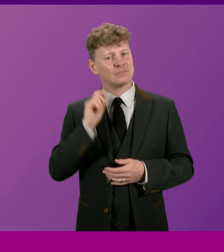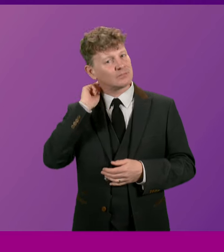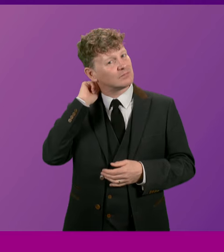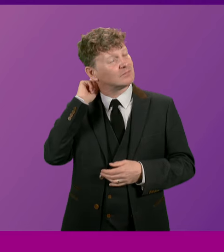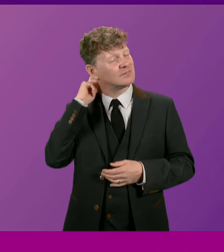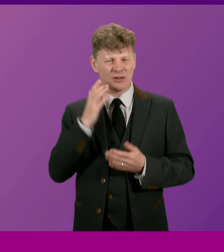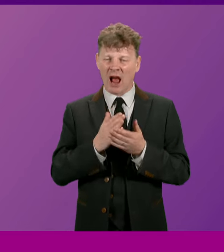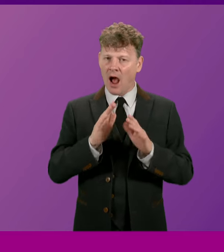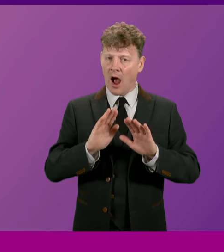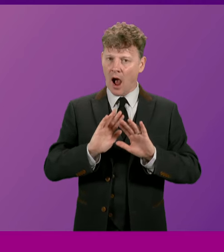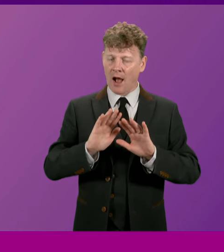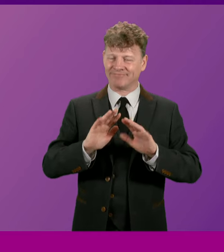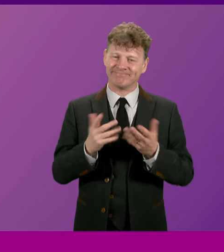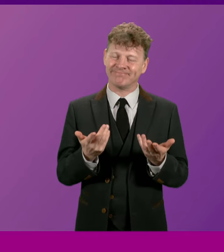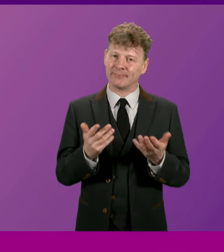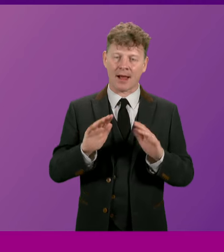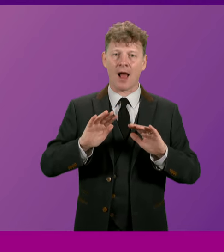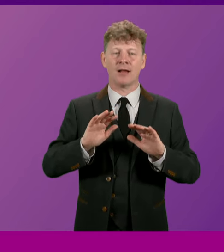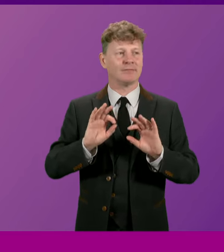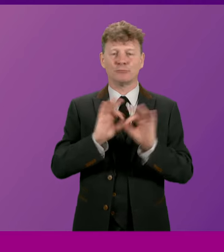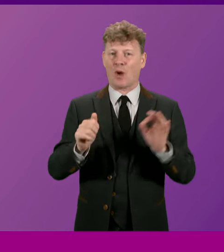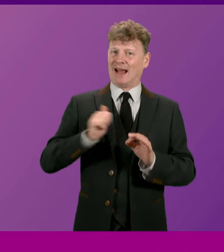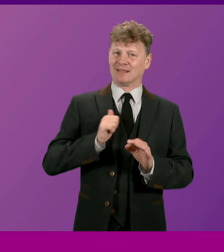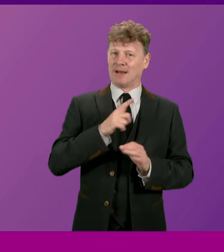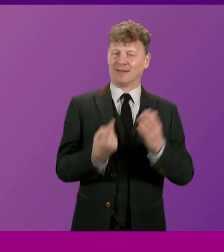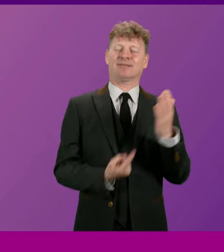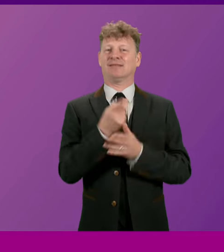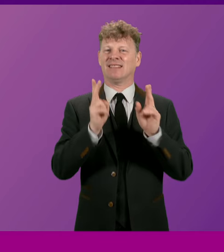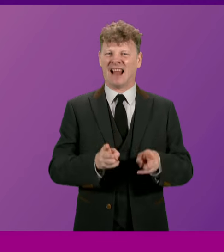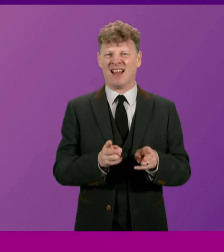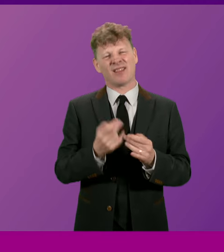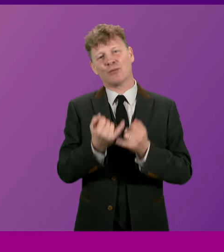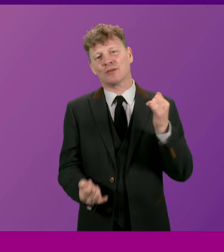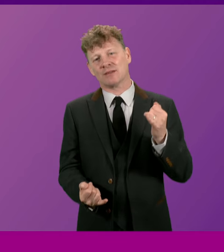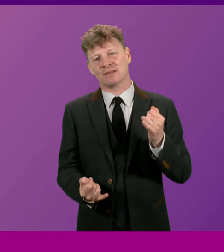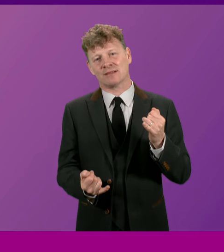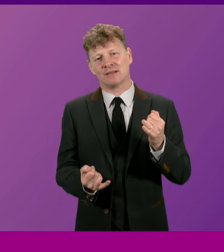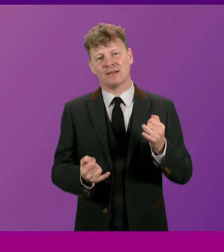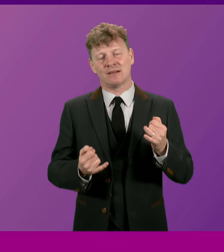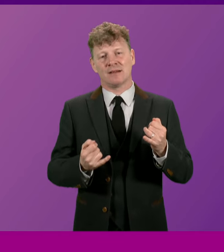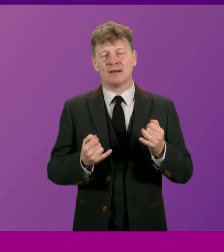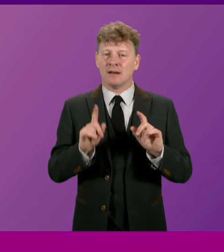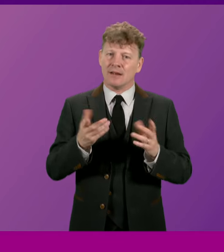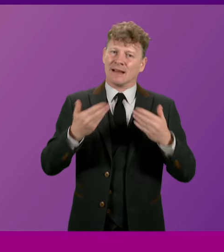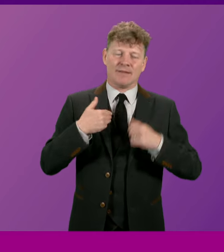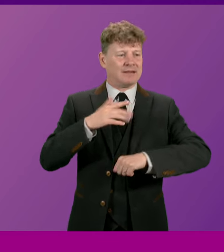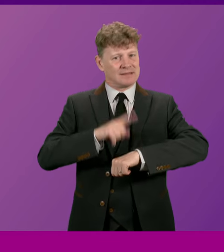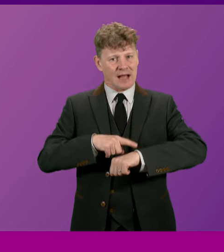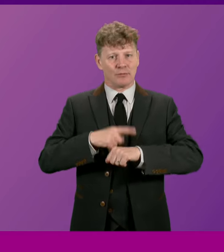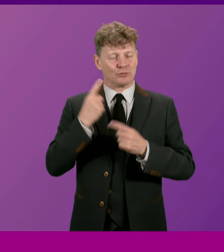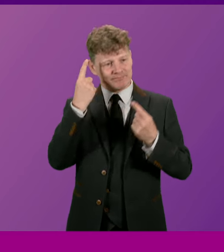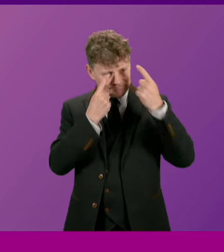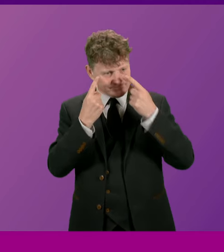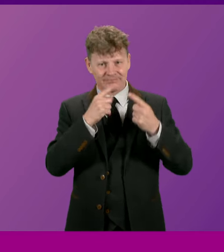an unexpected death, it's a moment to begin to acknowledge the impact of the life that has ended.